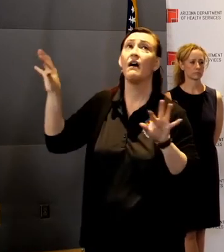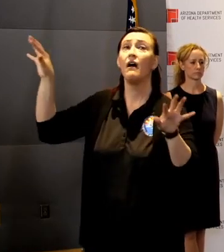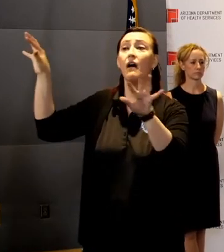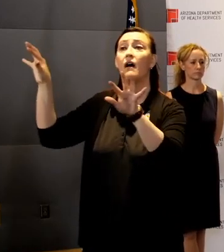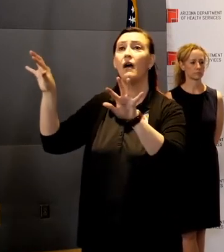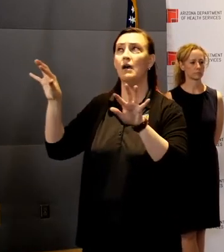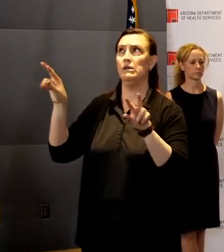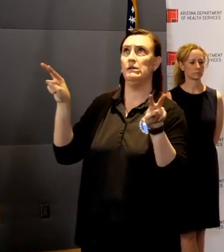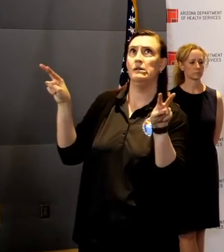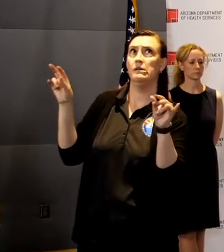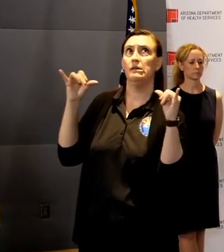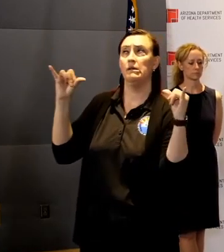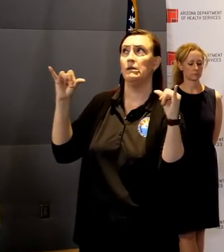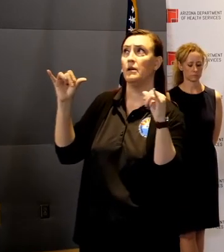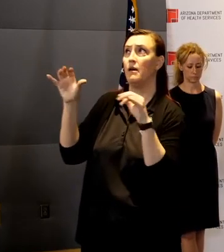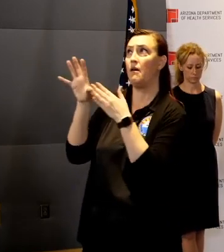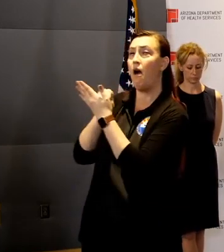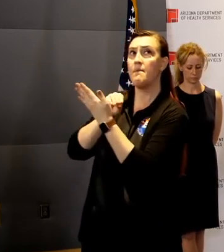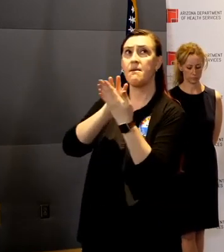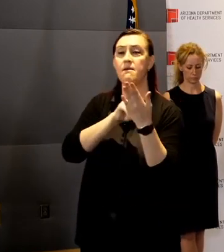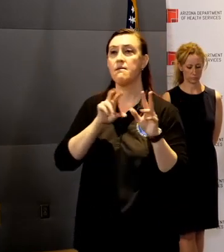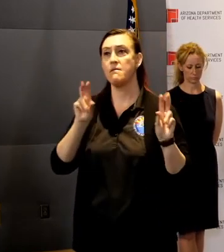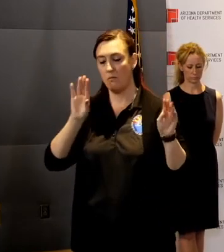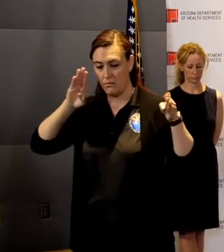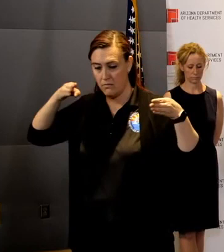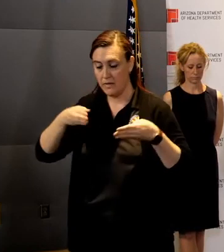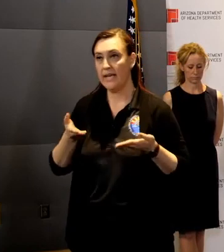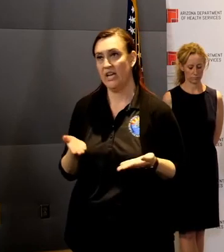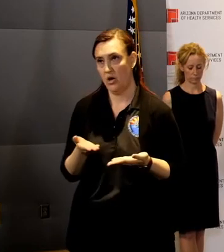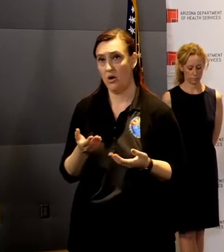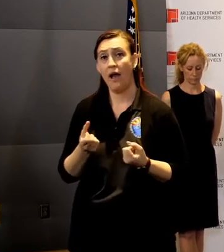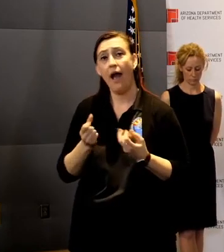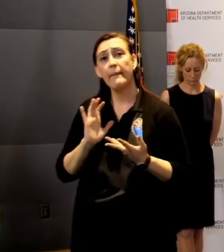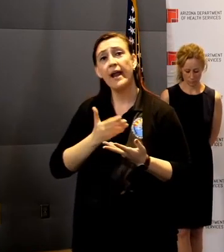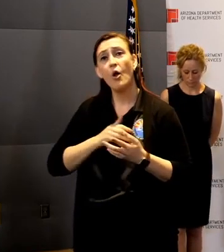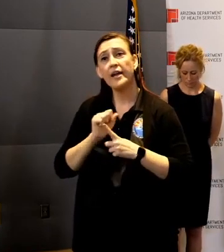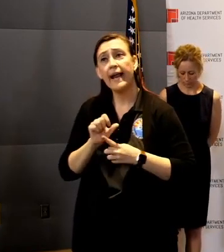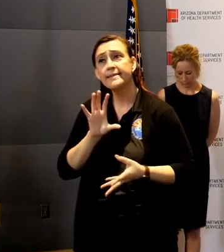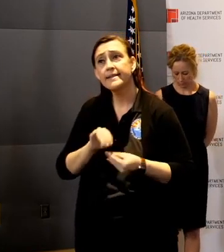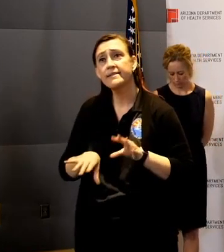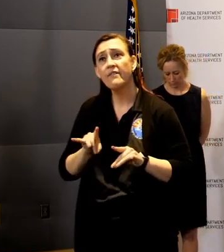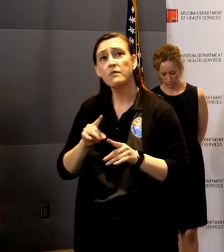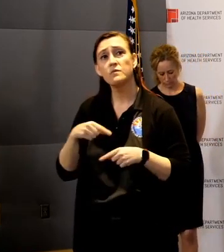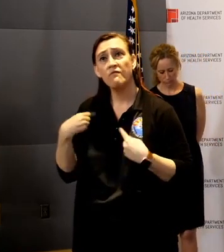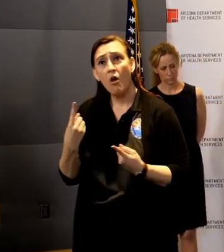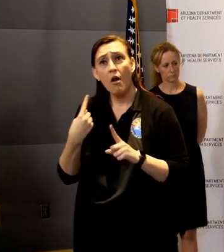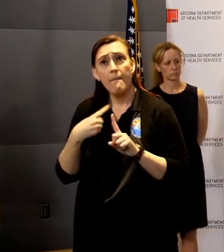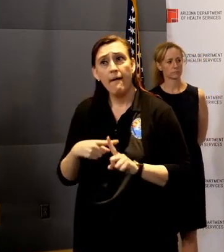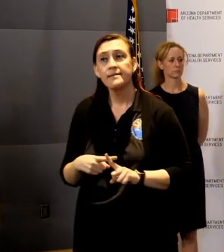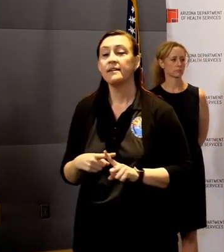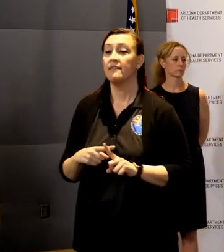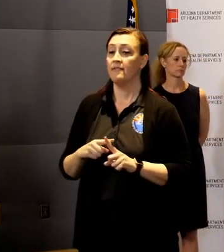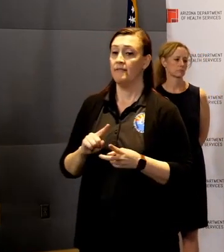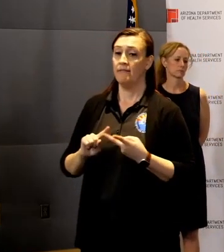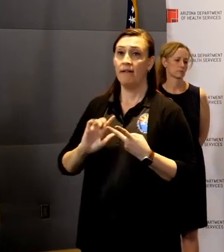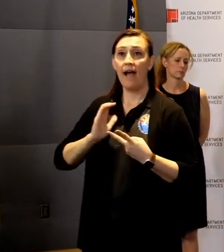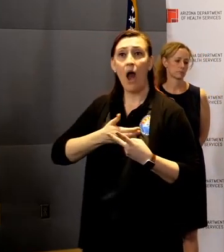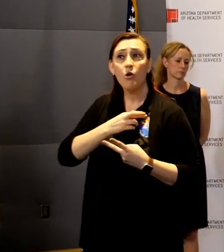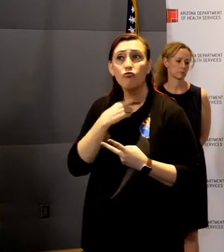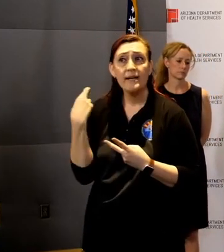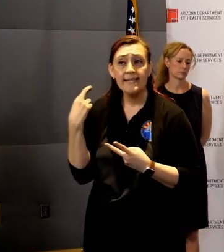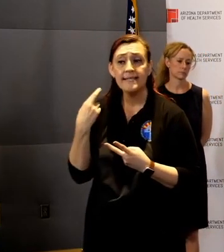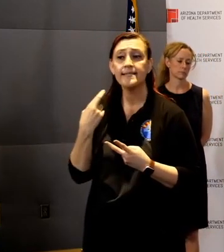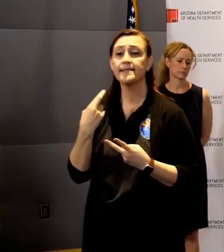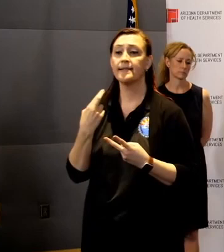state of Arizona, what our number of cases are, what our level of spread and risk is, and we're putting the appropriate